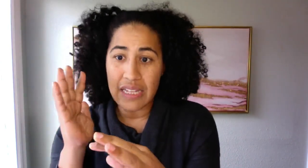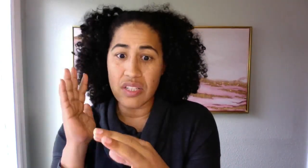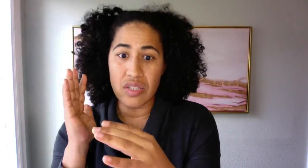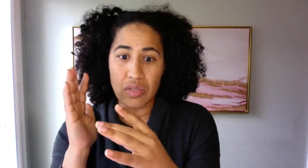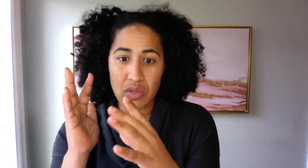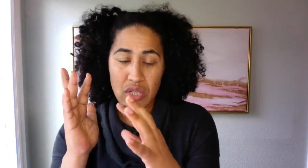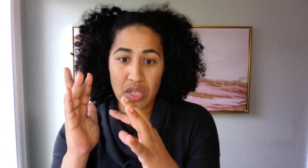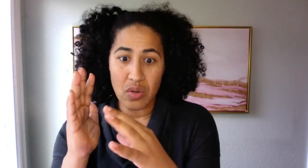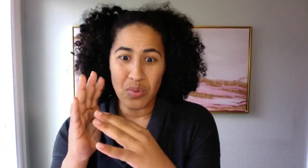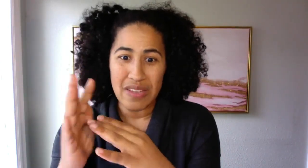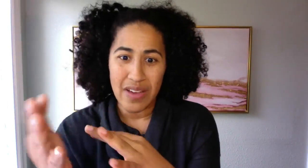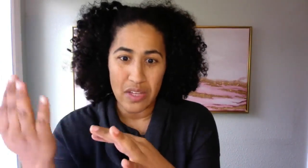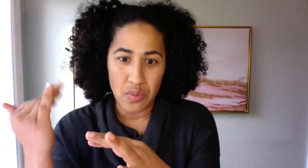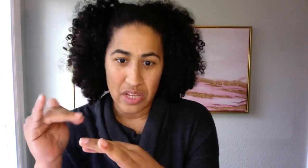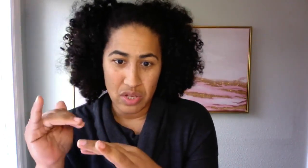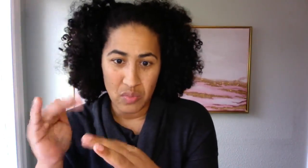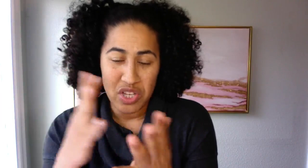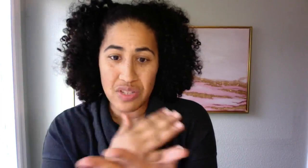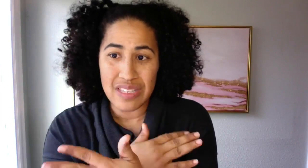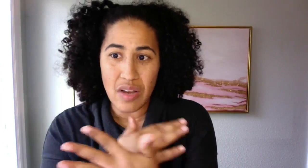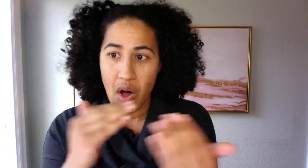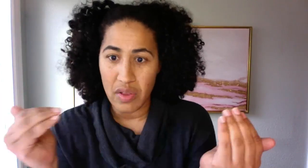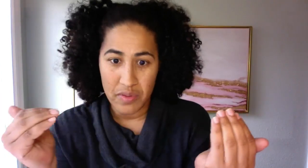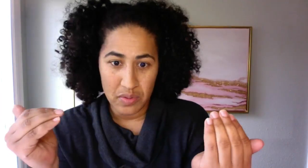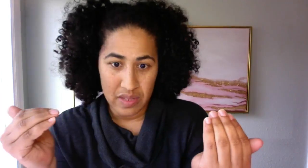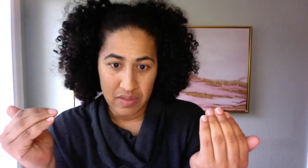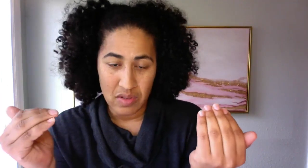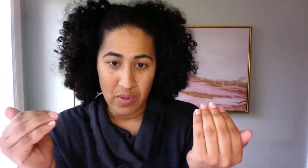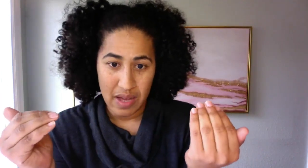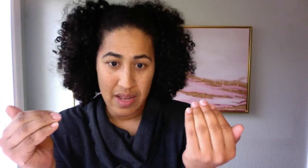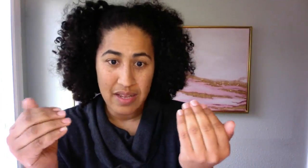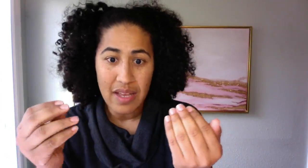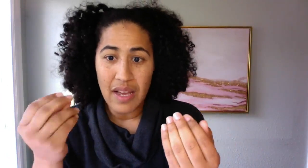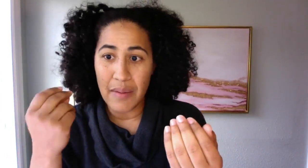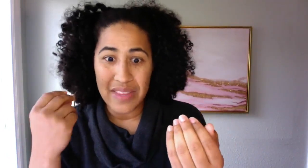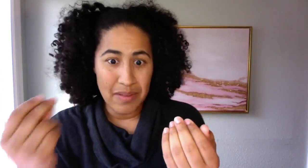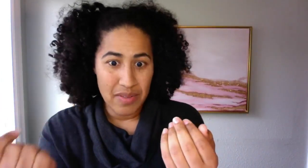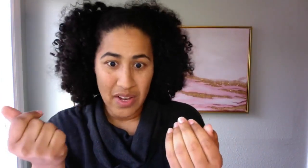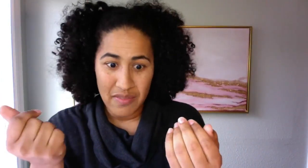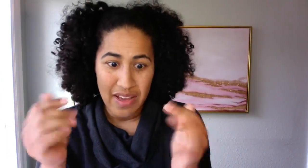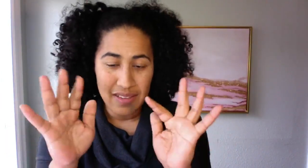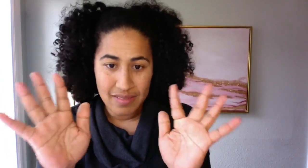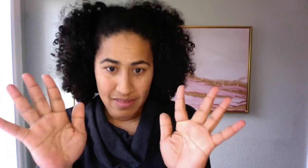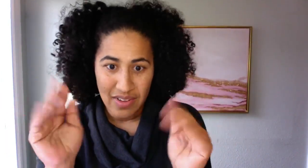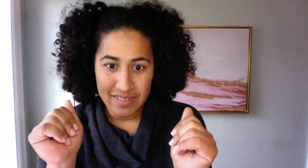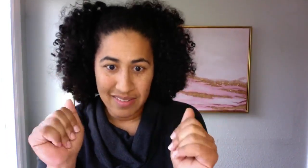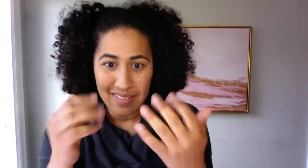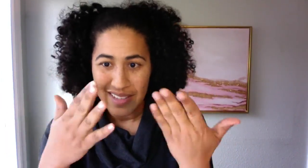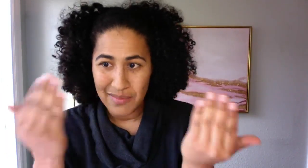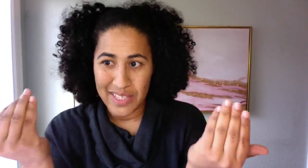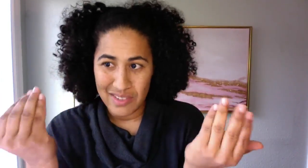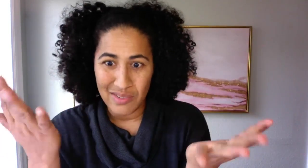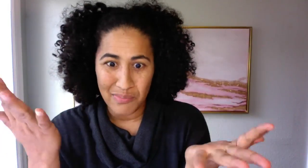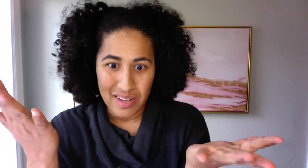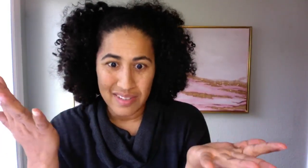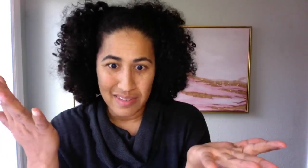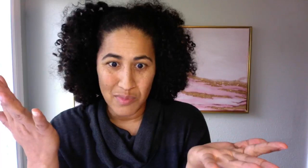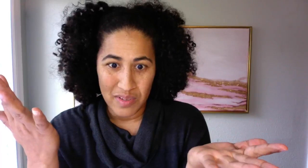solution reevaluation. We should see all of those things going on. Um, they can be very fast, faster. That means your process is moving